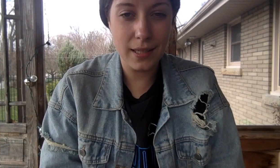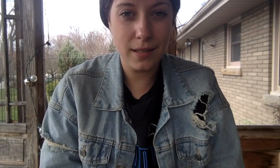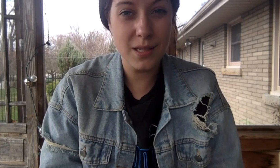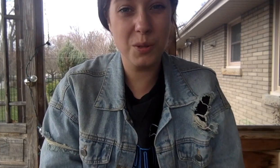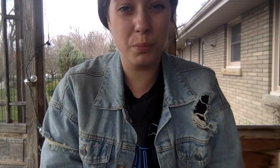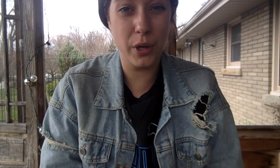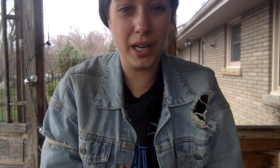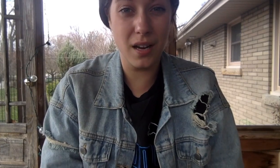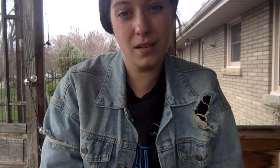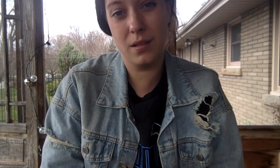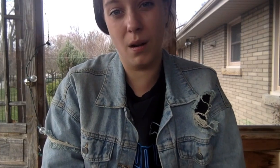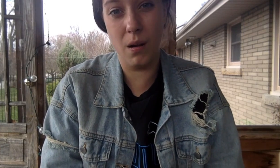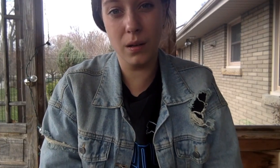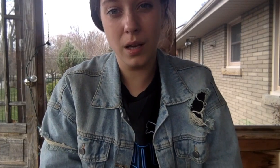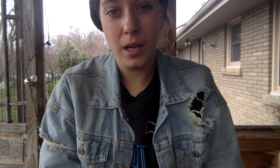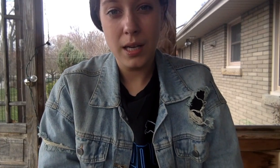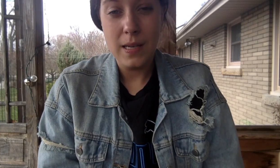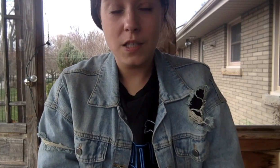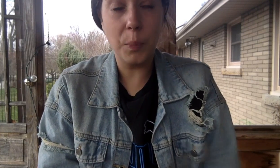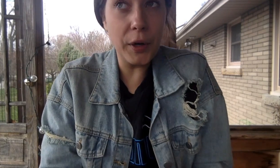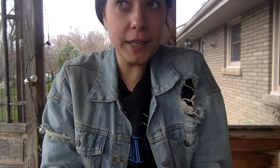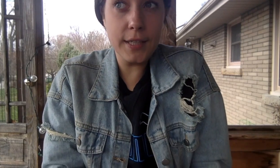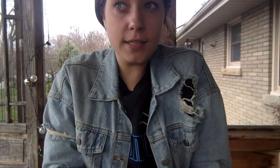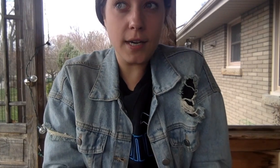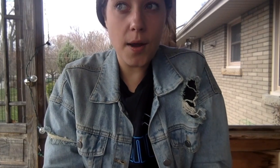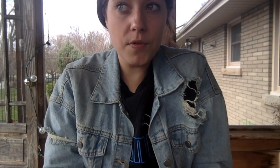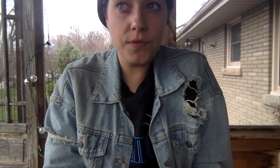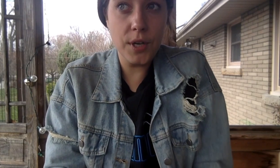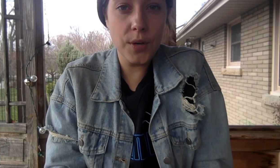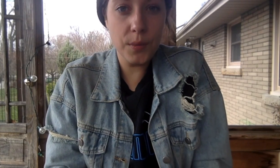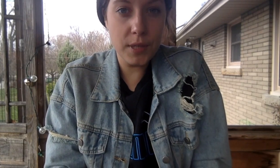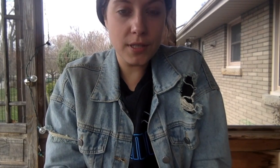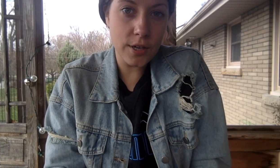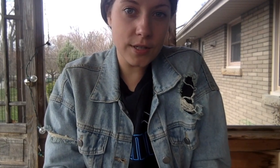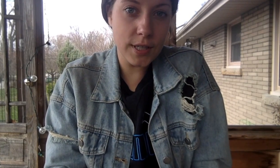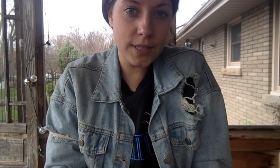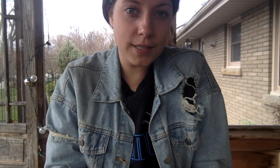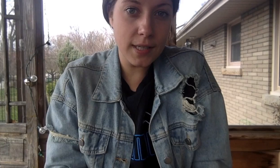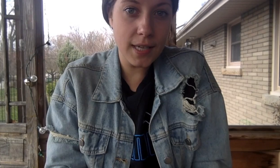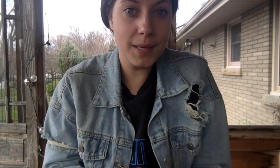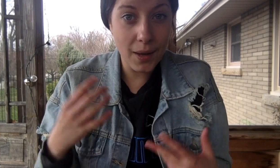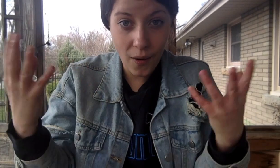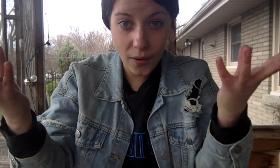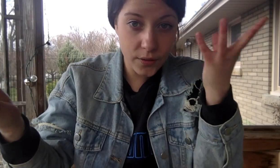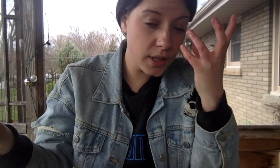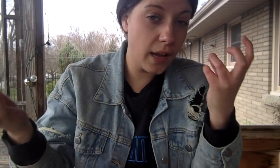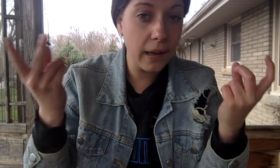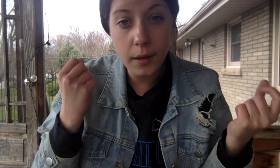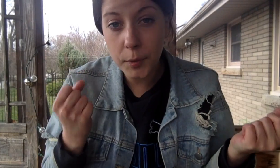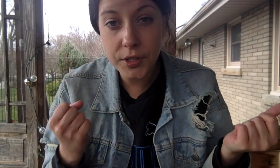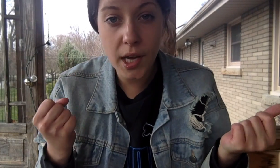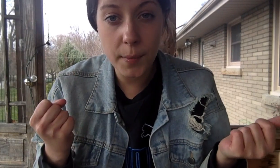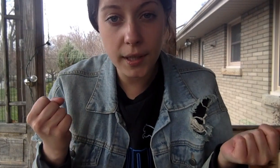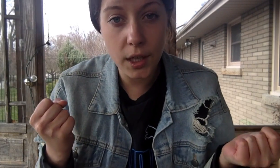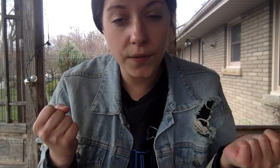spring song spring is the time of year when we start to see all of the animals coming out of